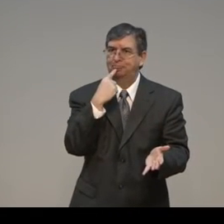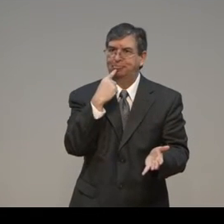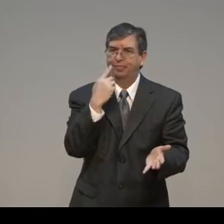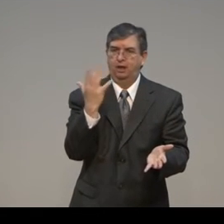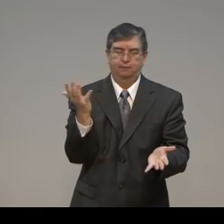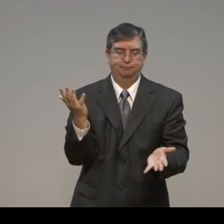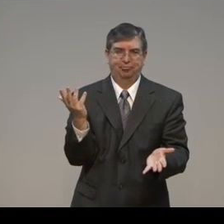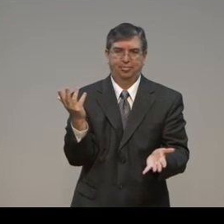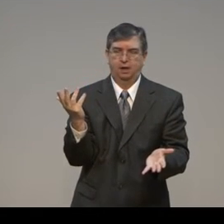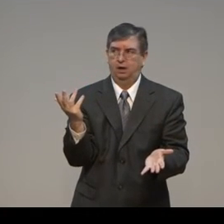that vehicle?